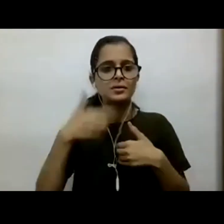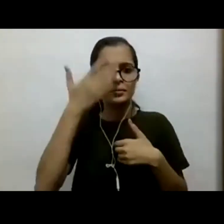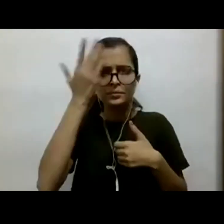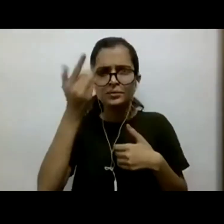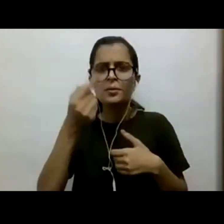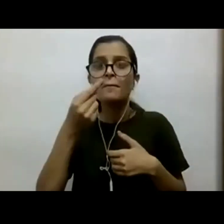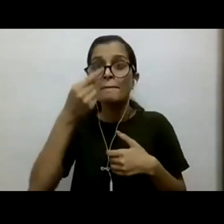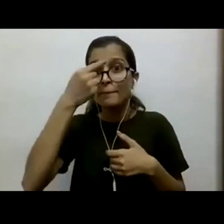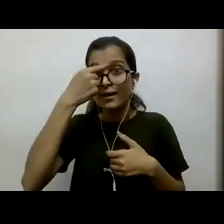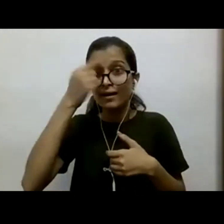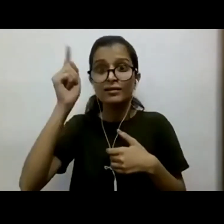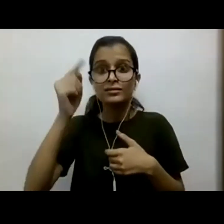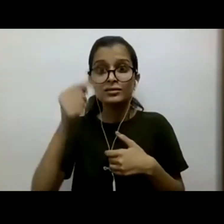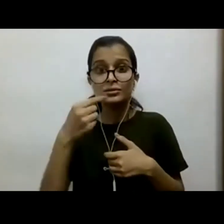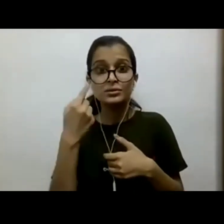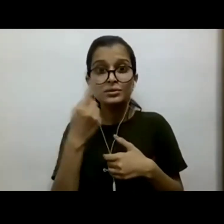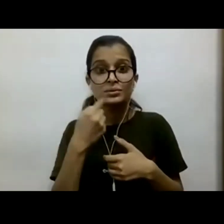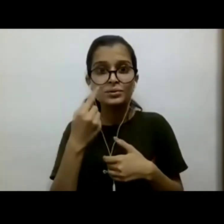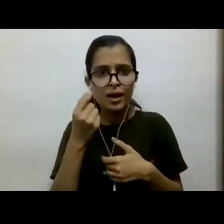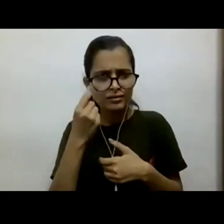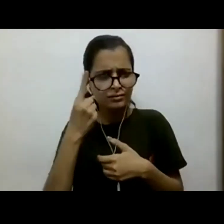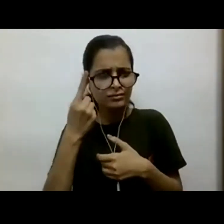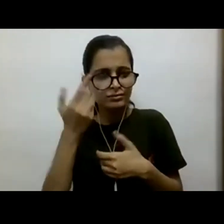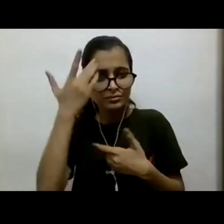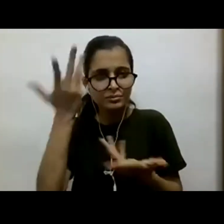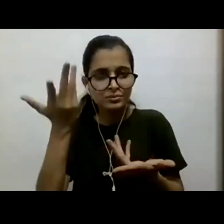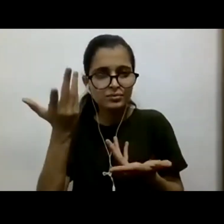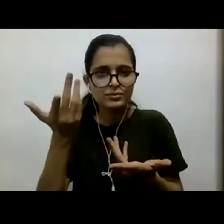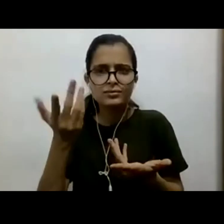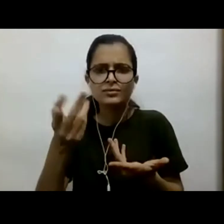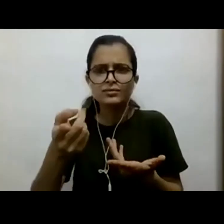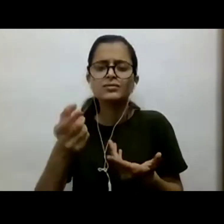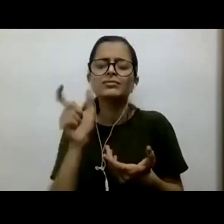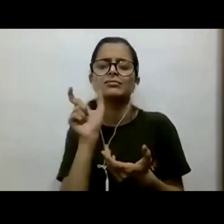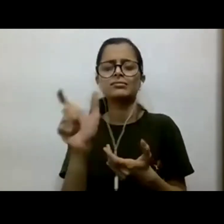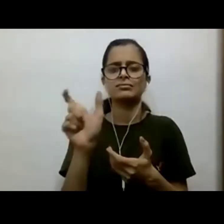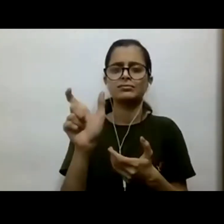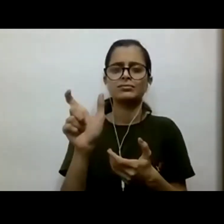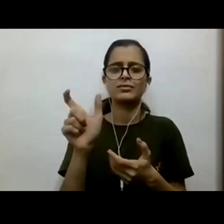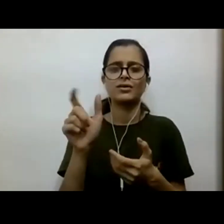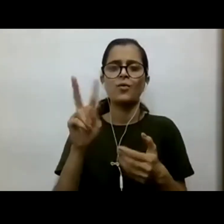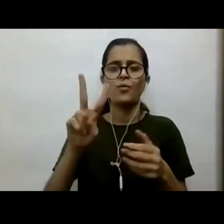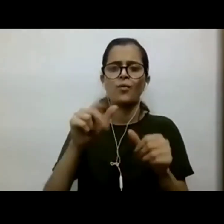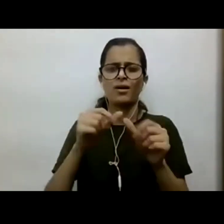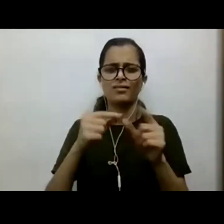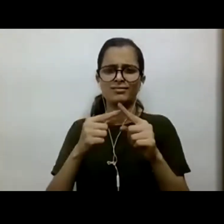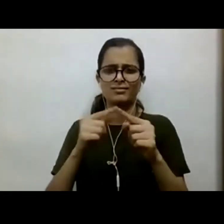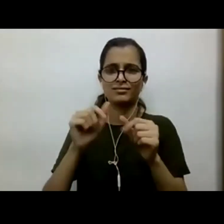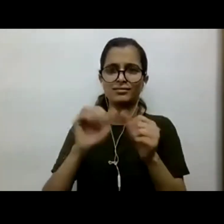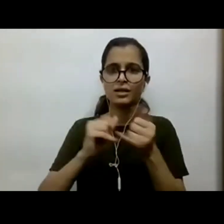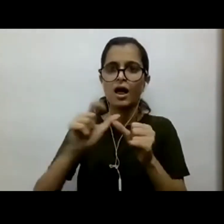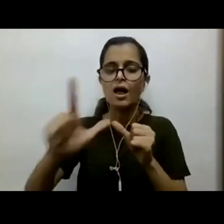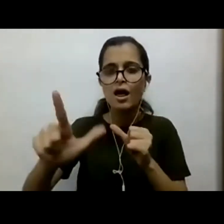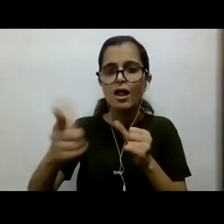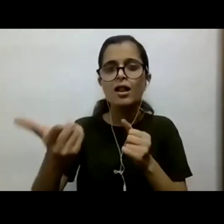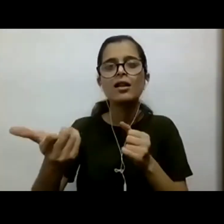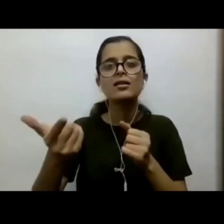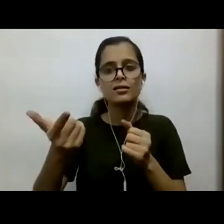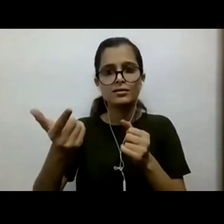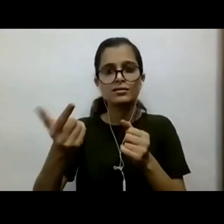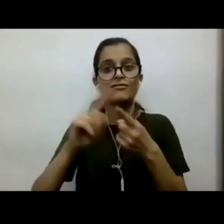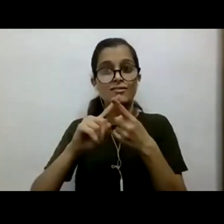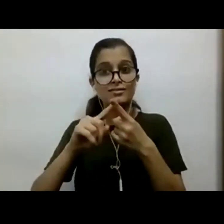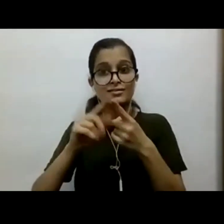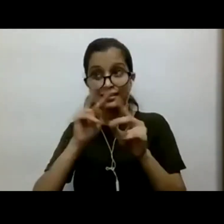you understand, vatsal tar vatsal. The first vatsal is if you read. And the second vatsal in the